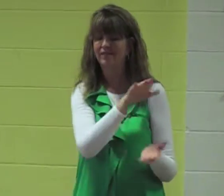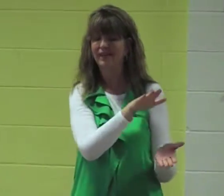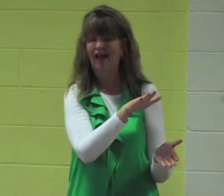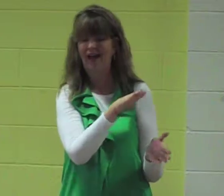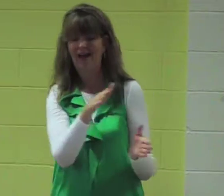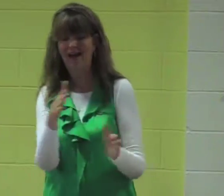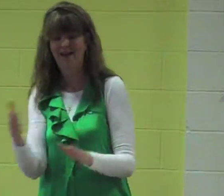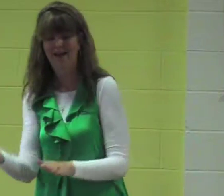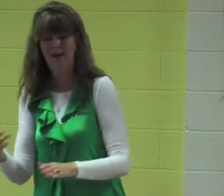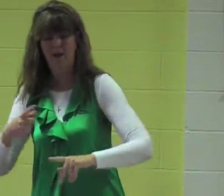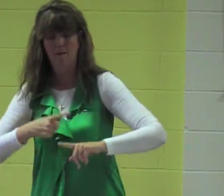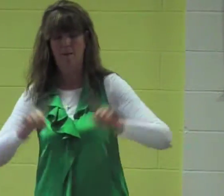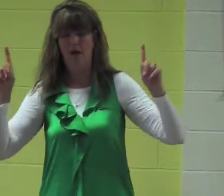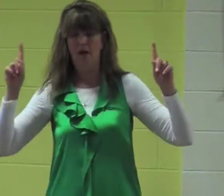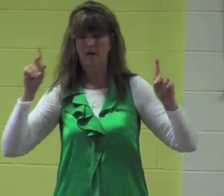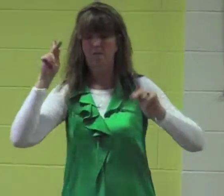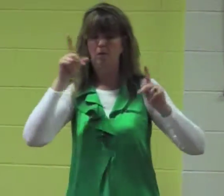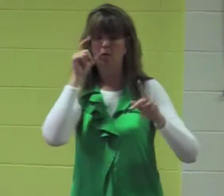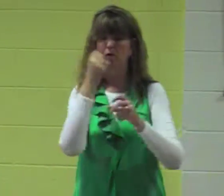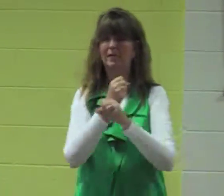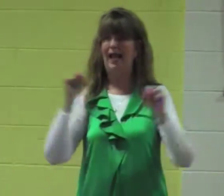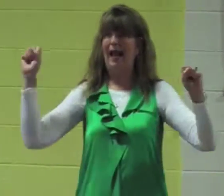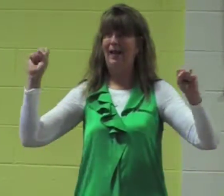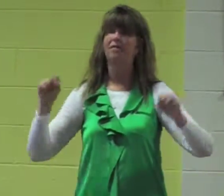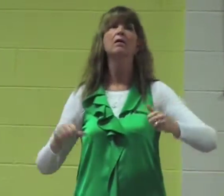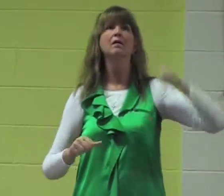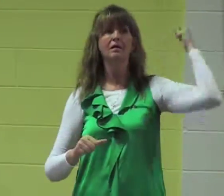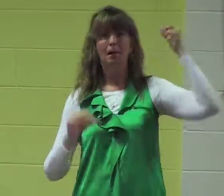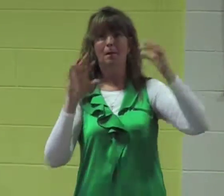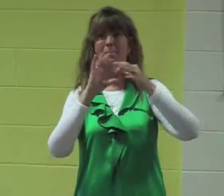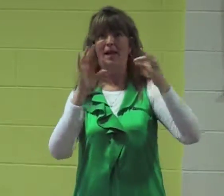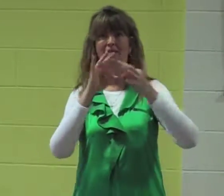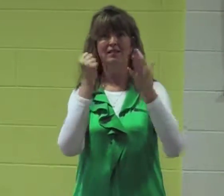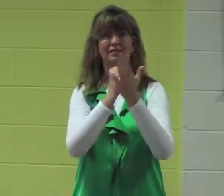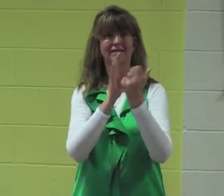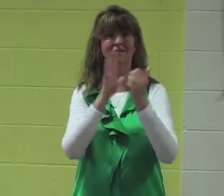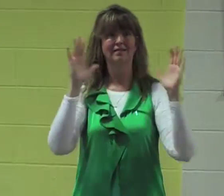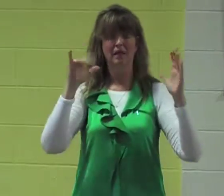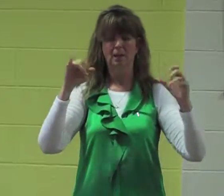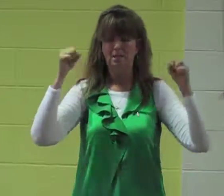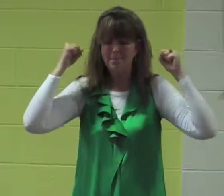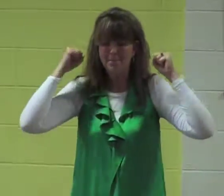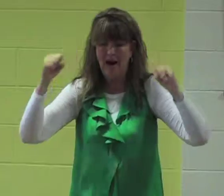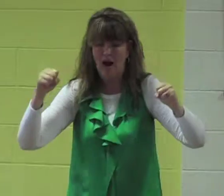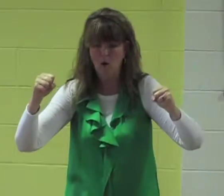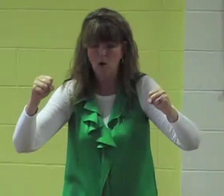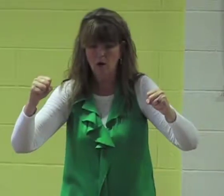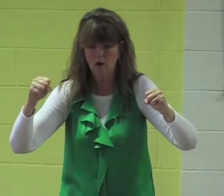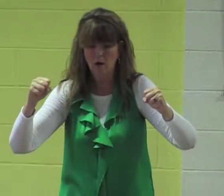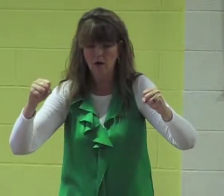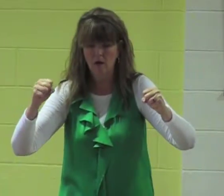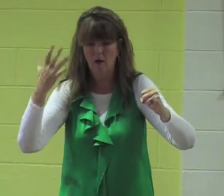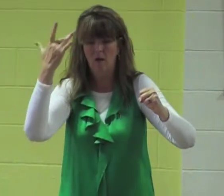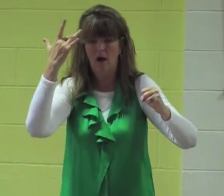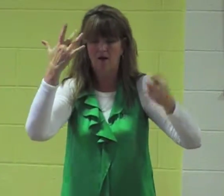perishing. But to us who are being saved it is the power of God.